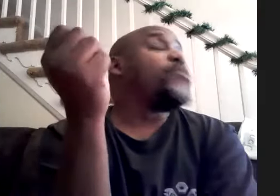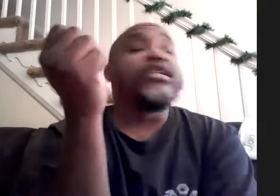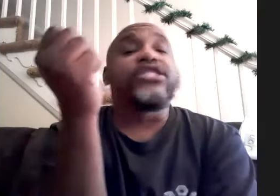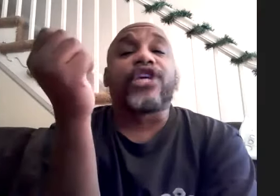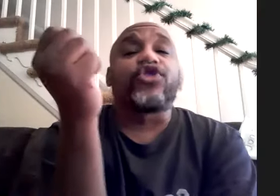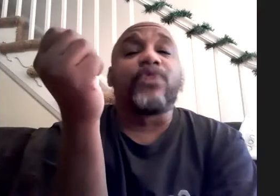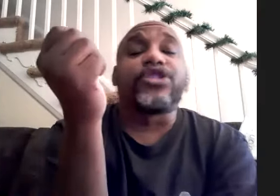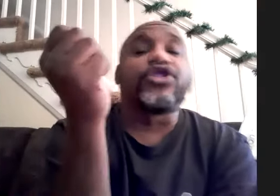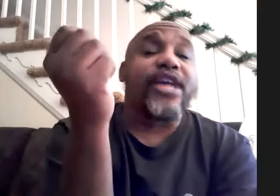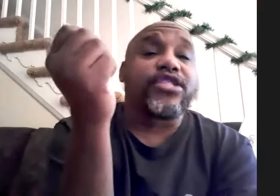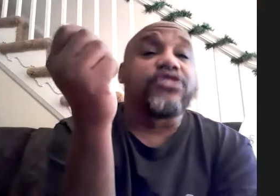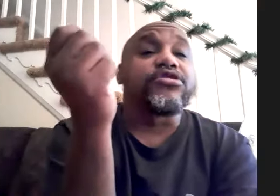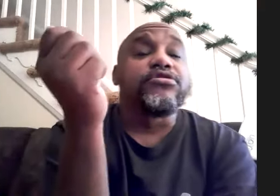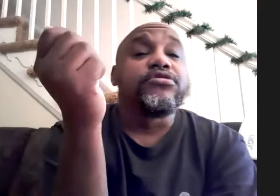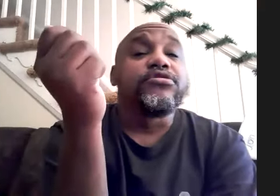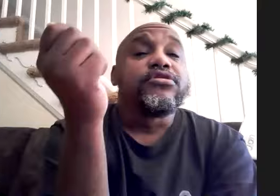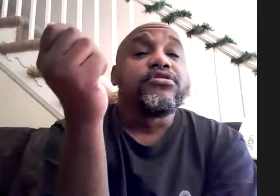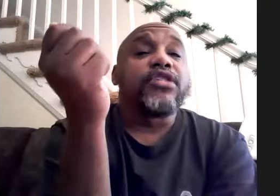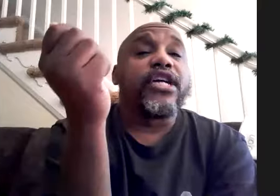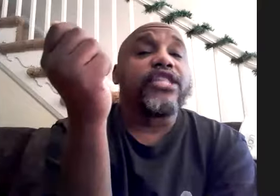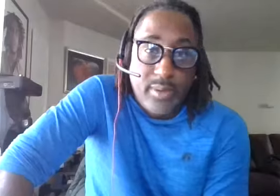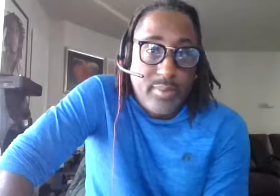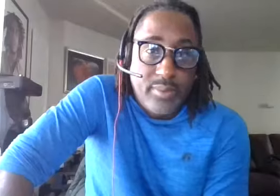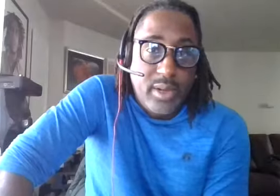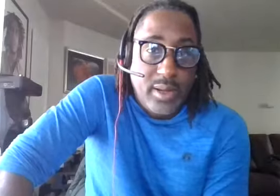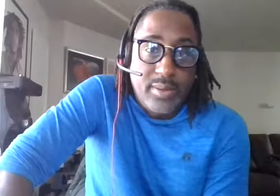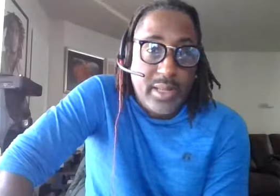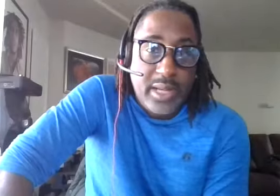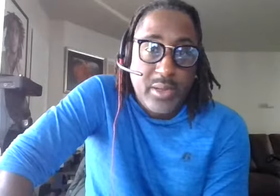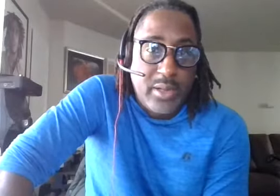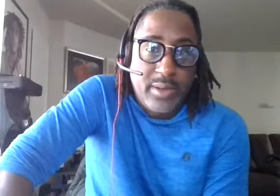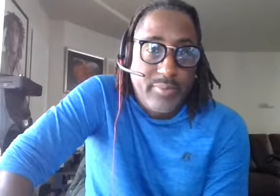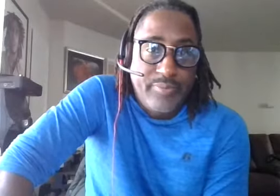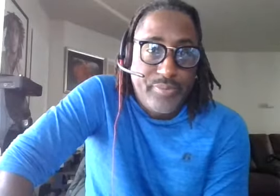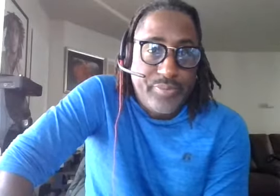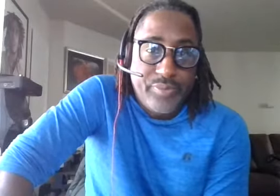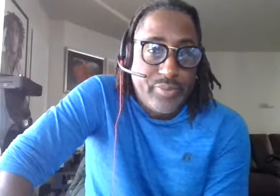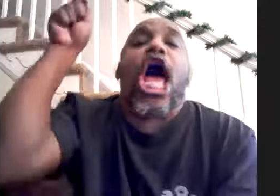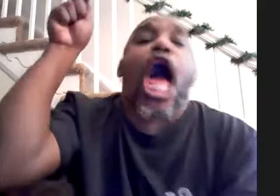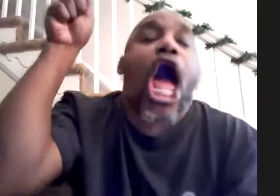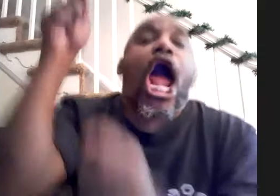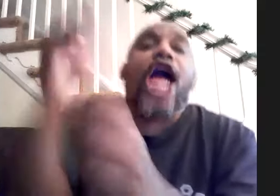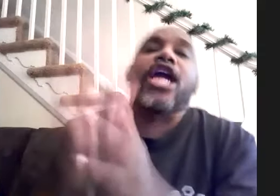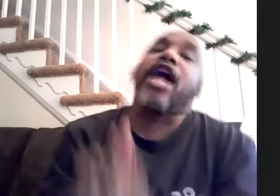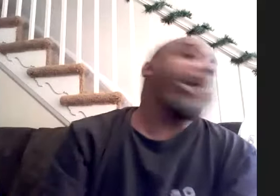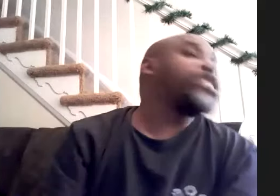me in sink or swim situations it's like go that's how you learn yeah exactly